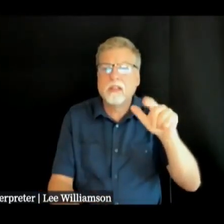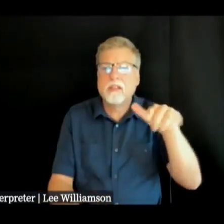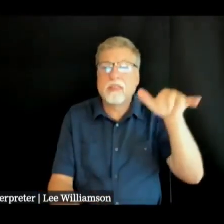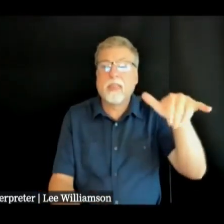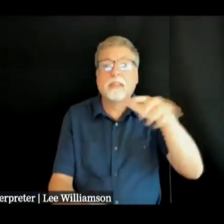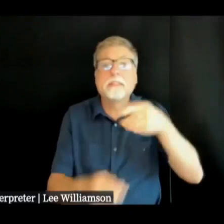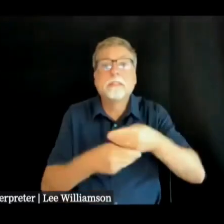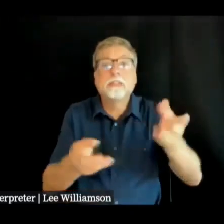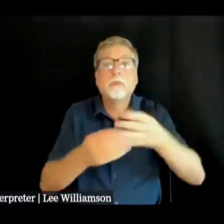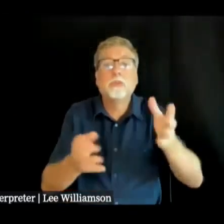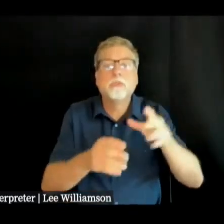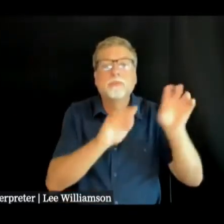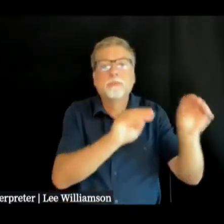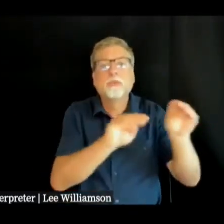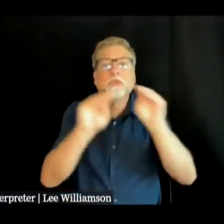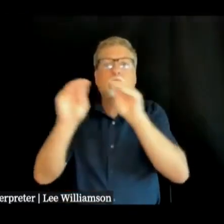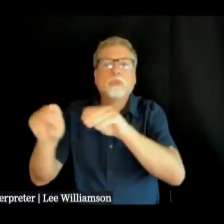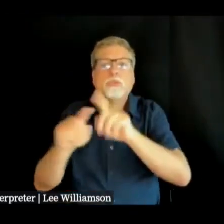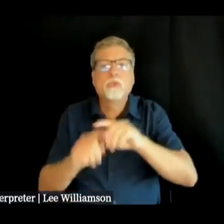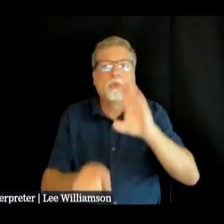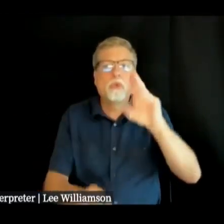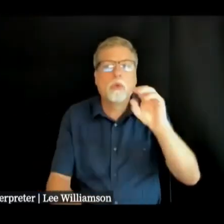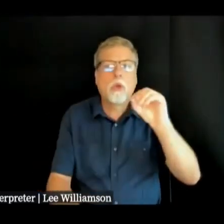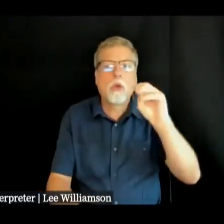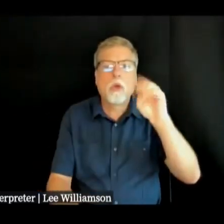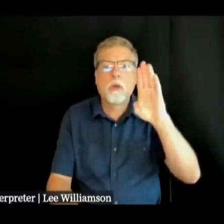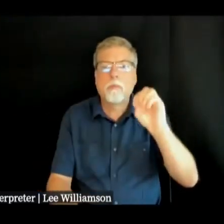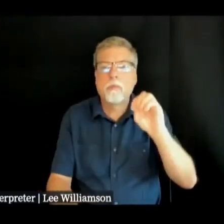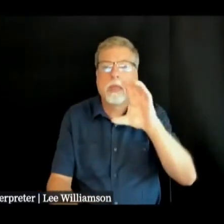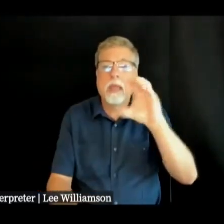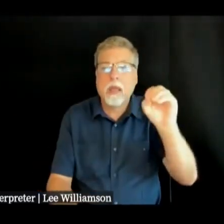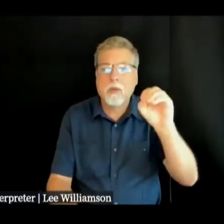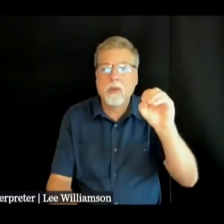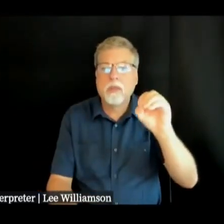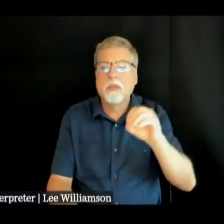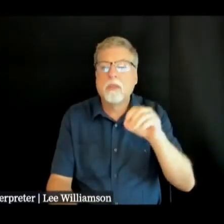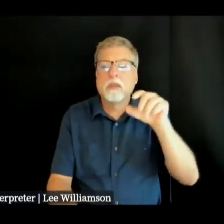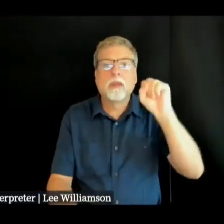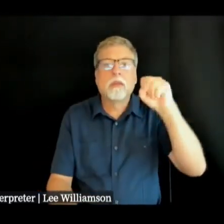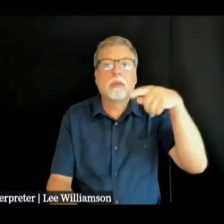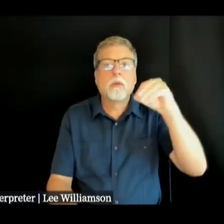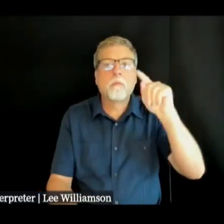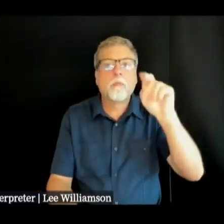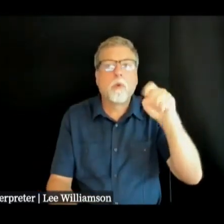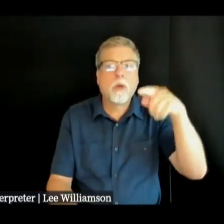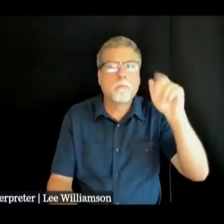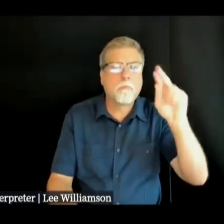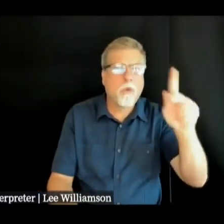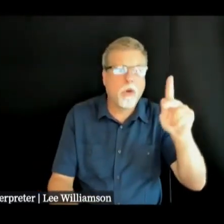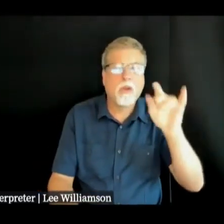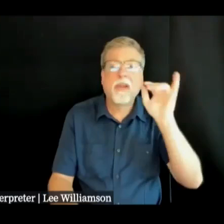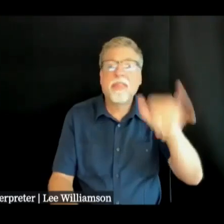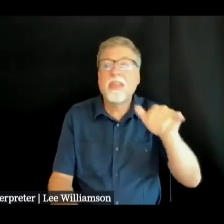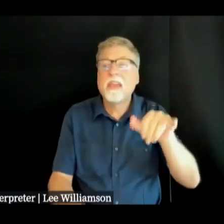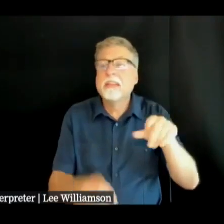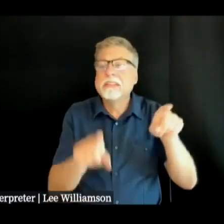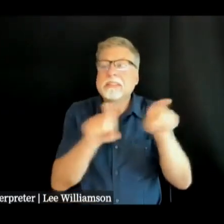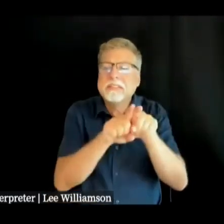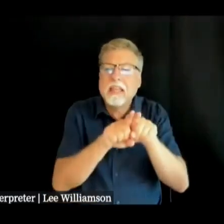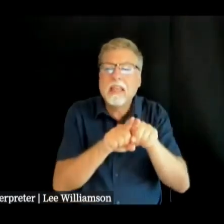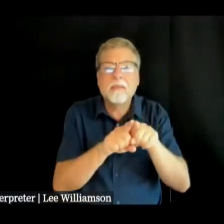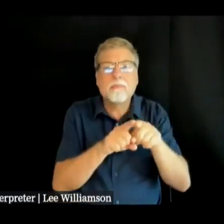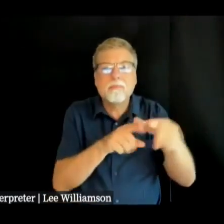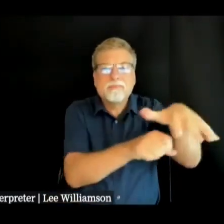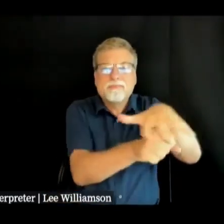Buncombe County Sports Park which is in the same driveway as a Sand Hill location at 58 APAC Drive in